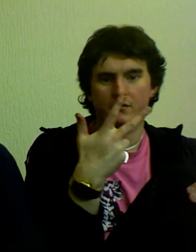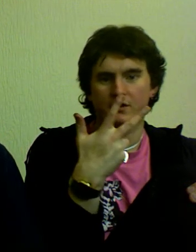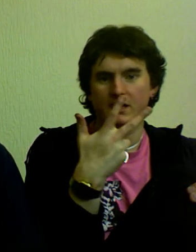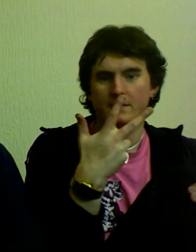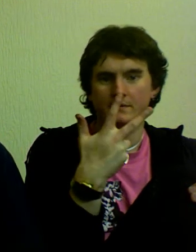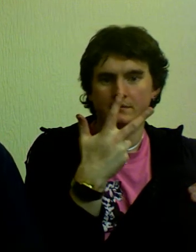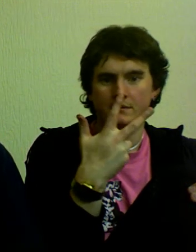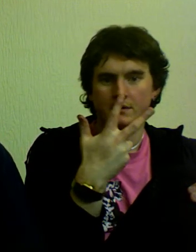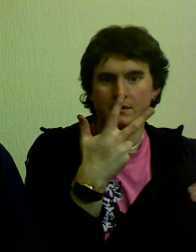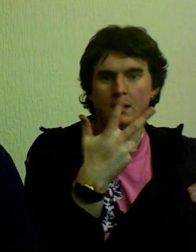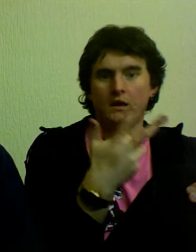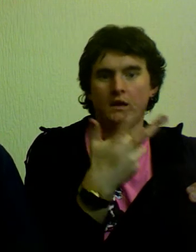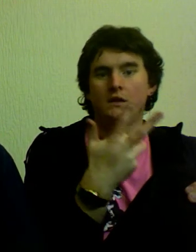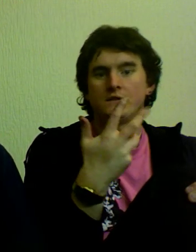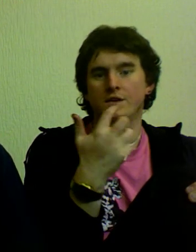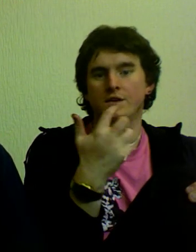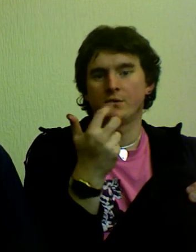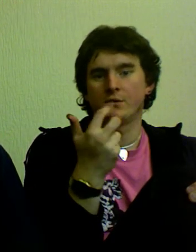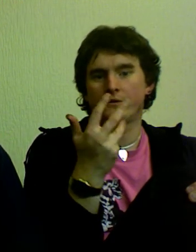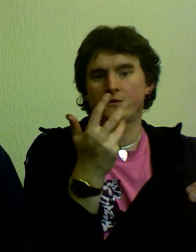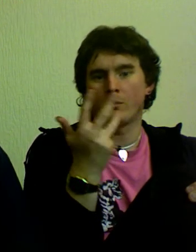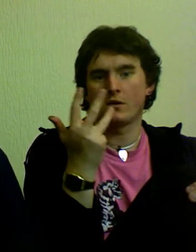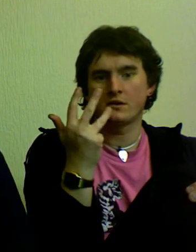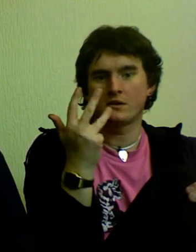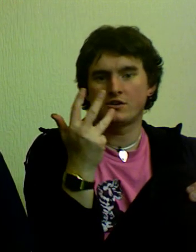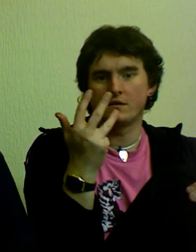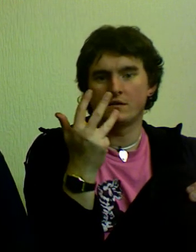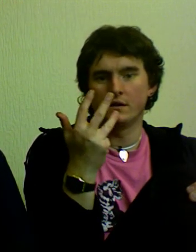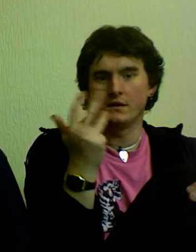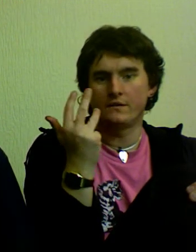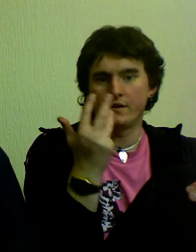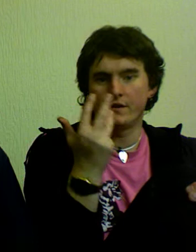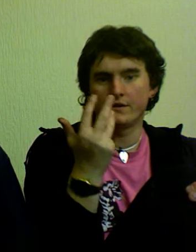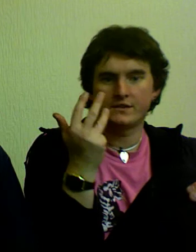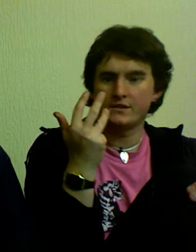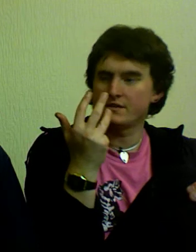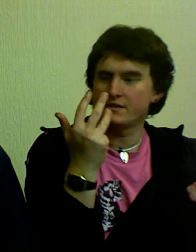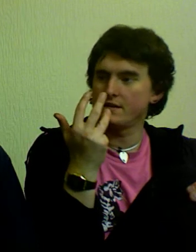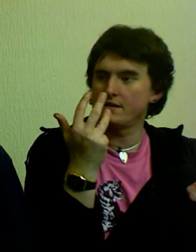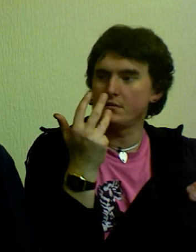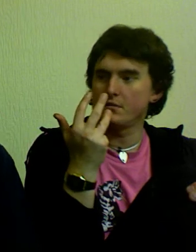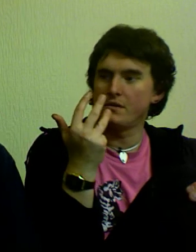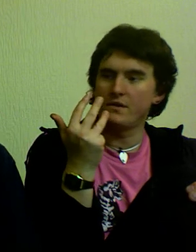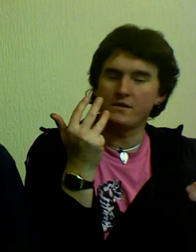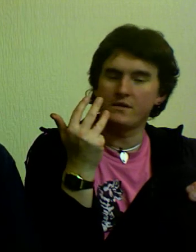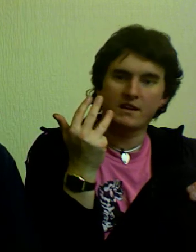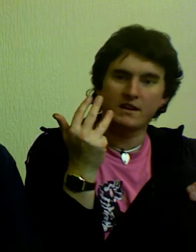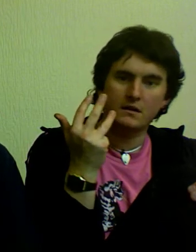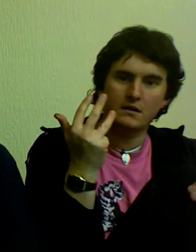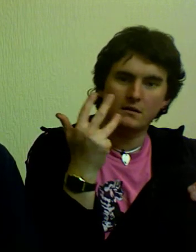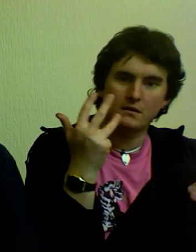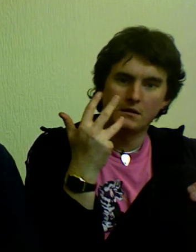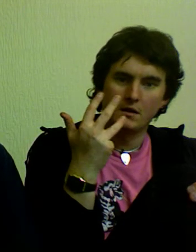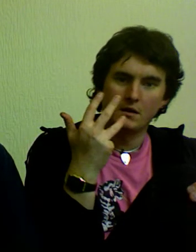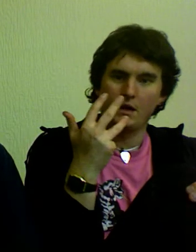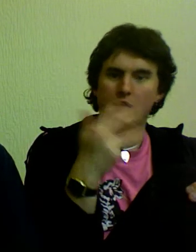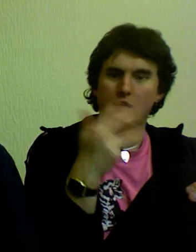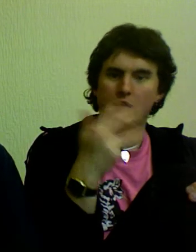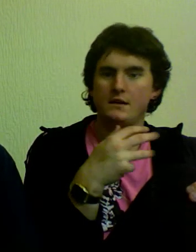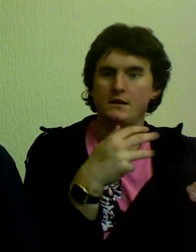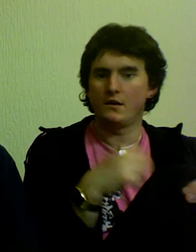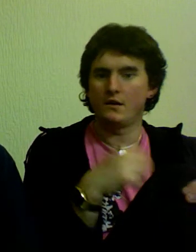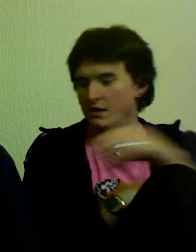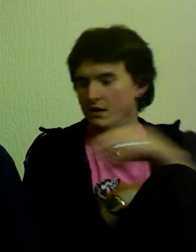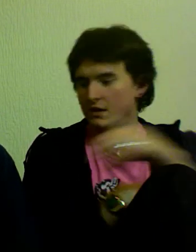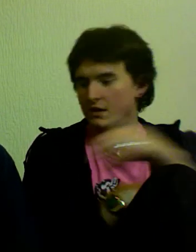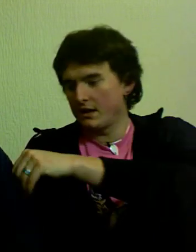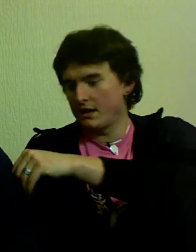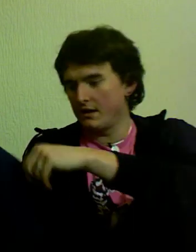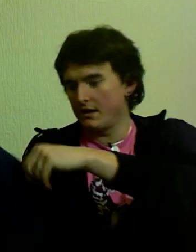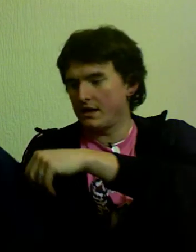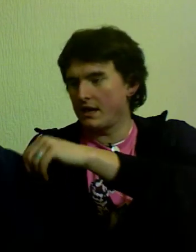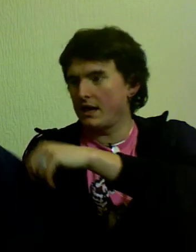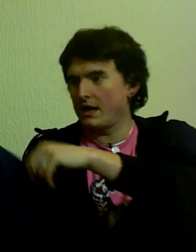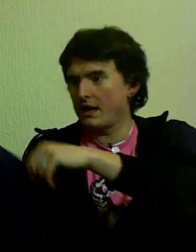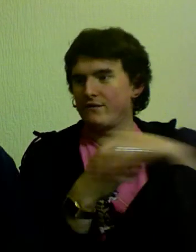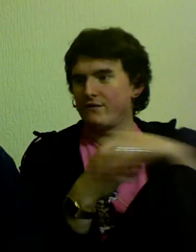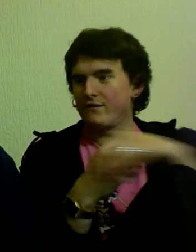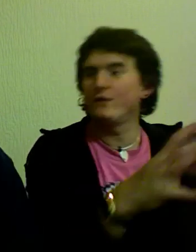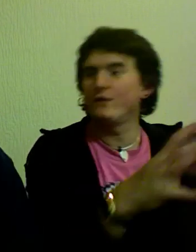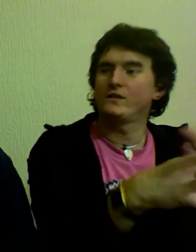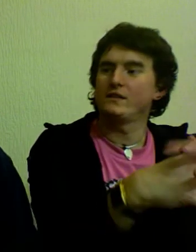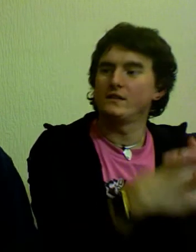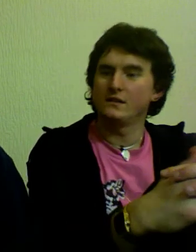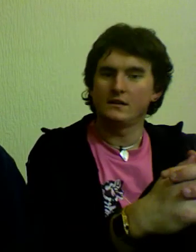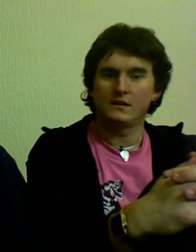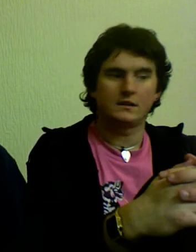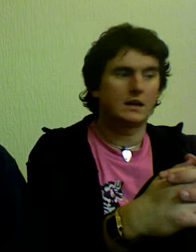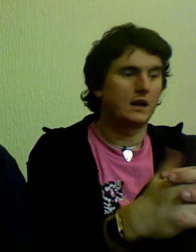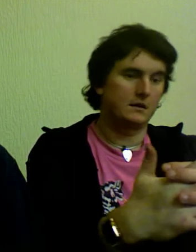That's three. That's three. Turn up to one of the first Thursdays of the month at the Rigor. Oh yes. And go, can I get